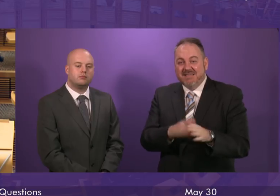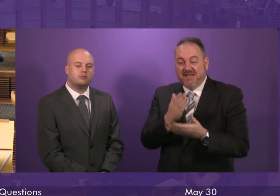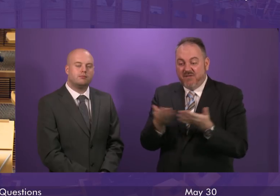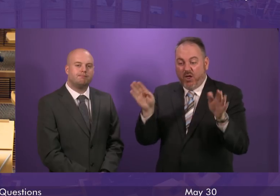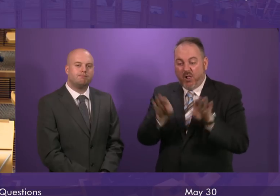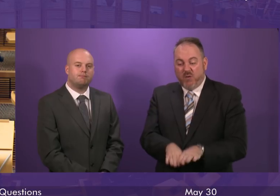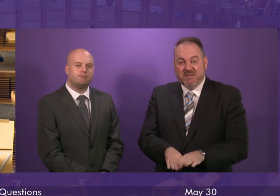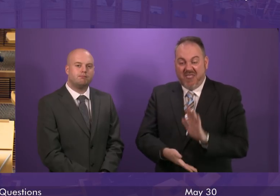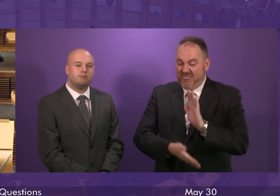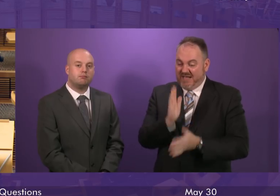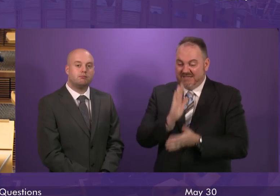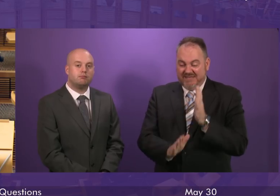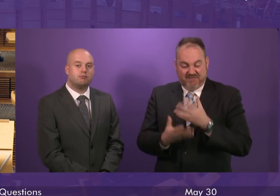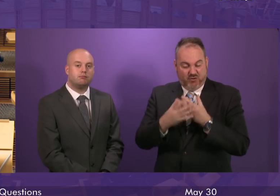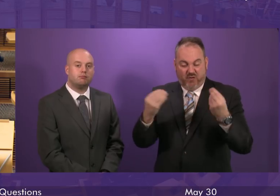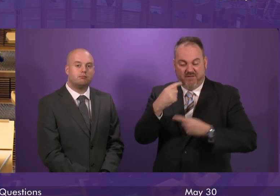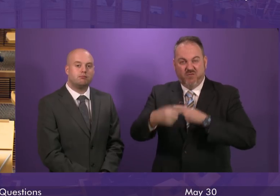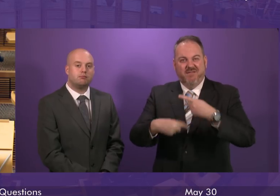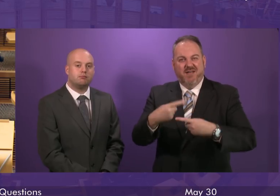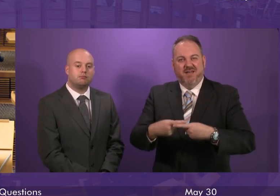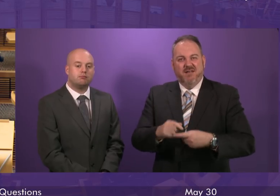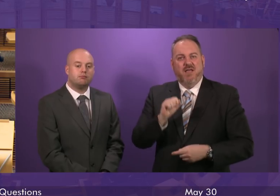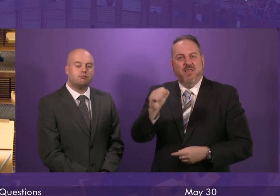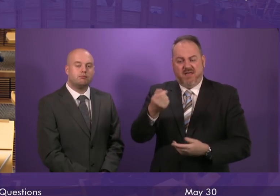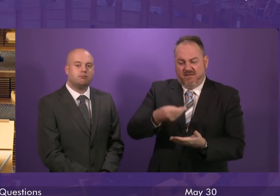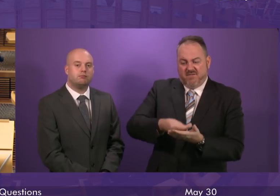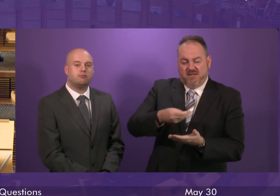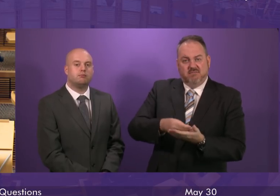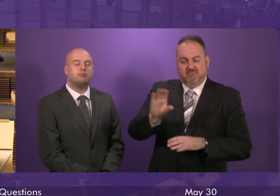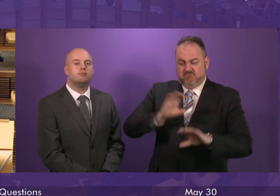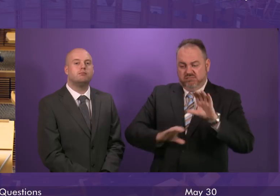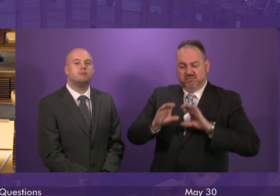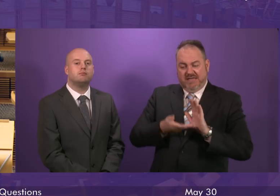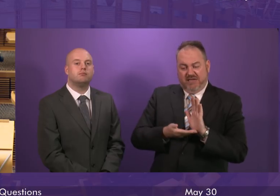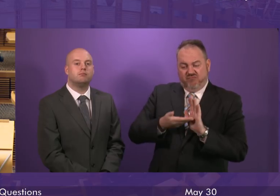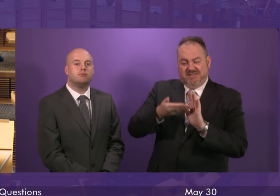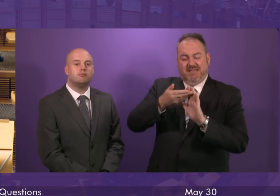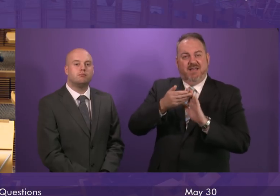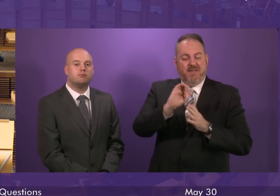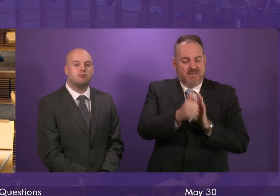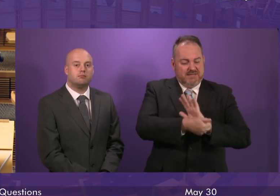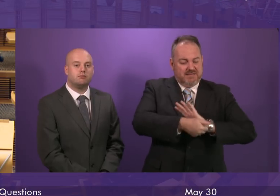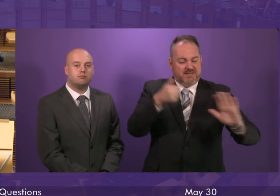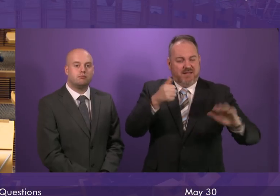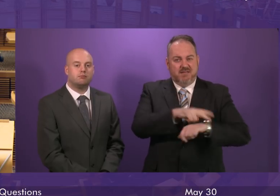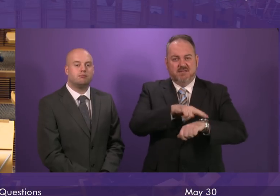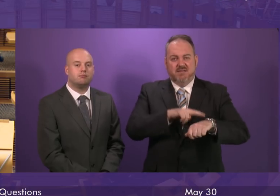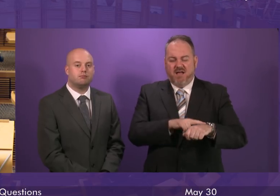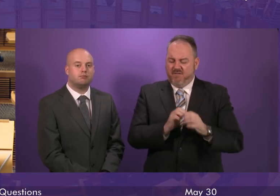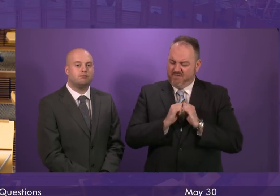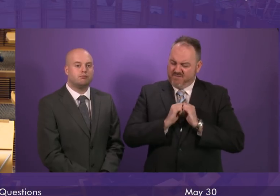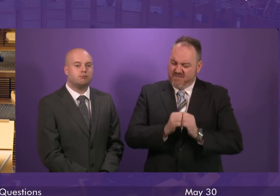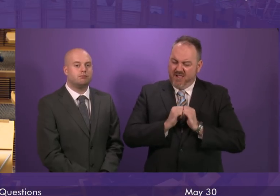goes forever. The site's turnover is up. The workers' skills are indispensable. This is a